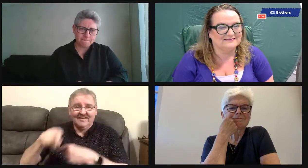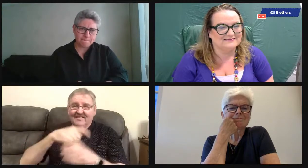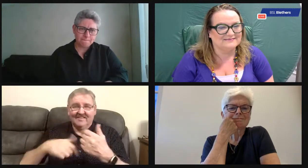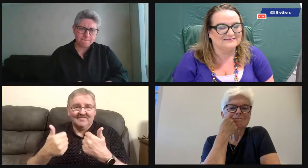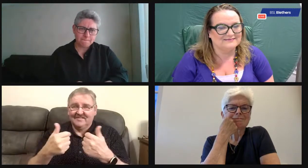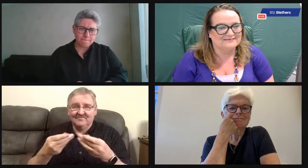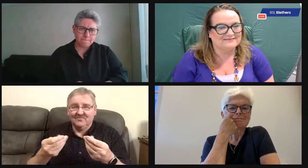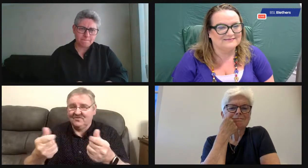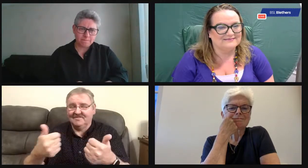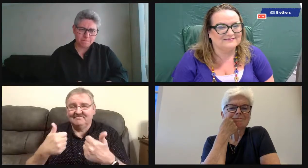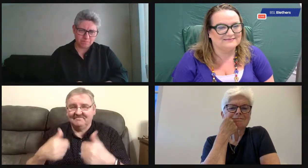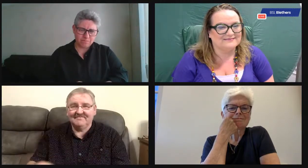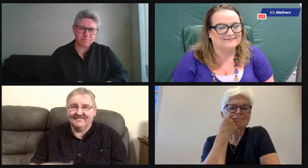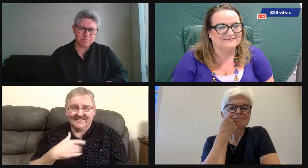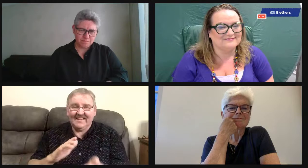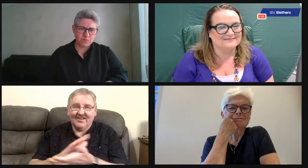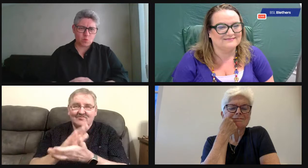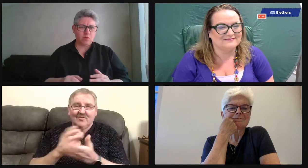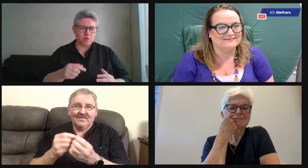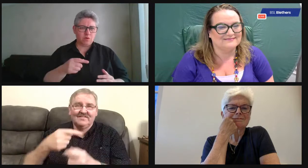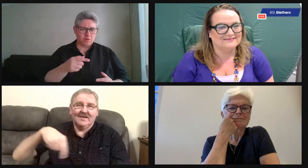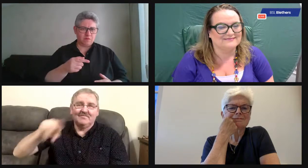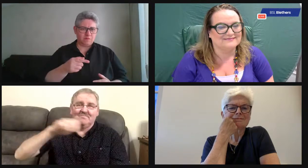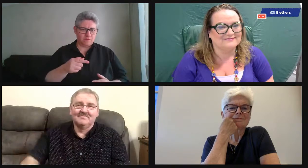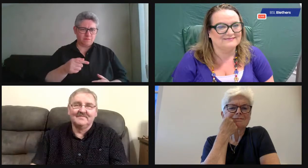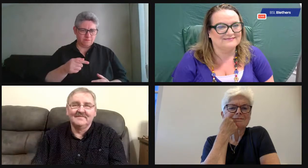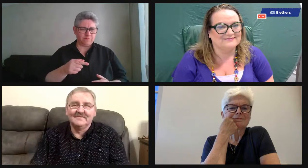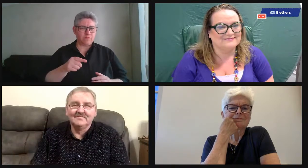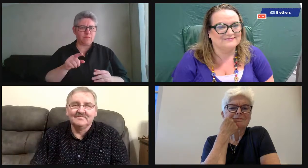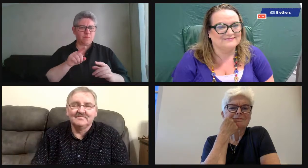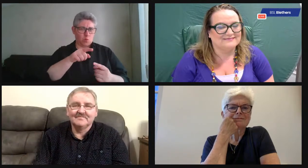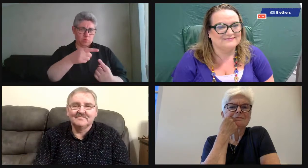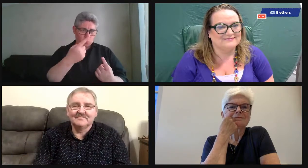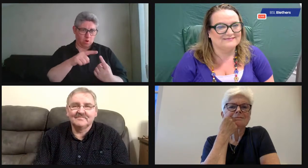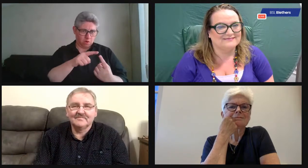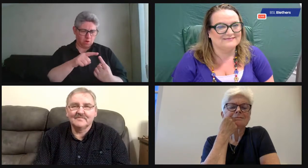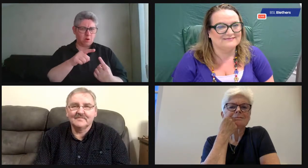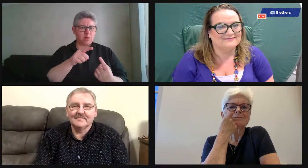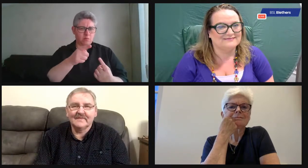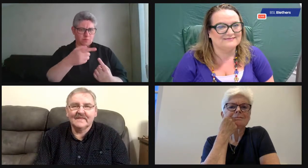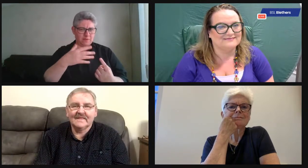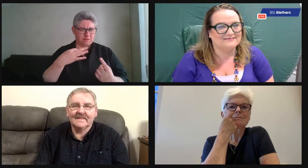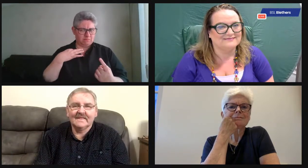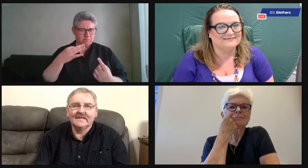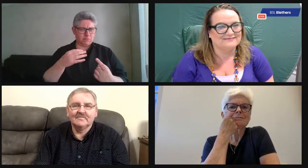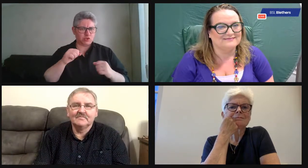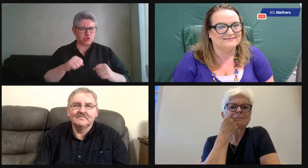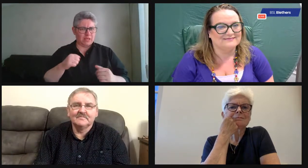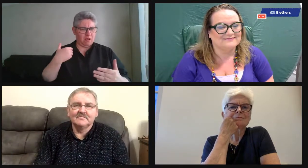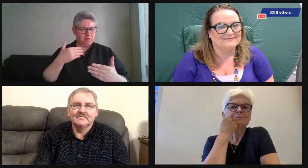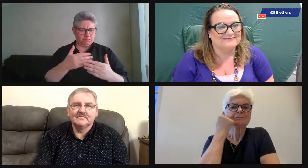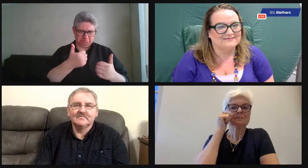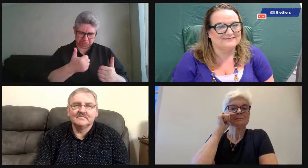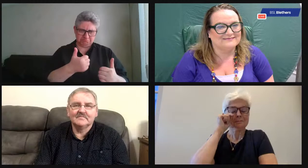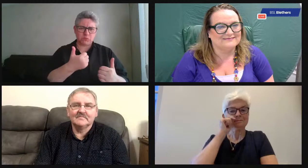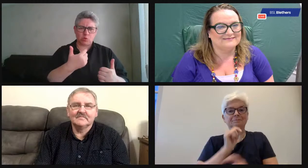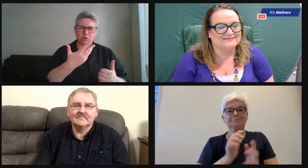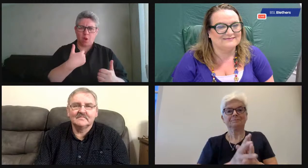committee and we really work well together and everything goes smooth. I really enjoy working with other people. OK, so you've been the